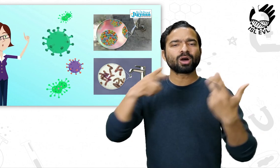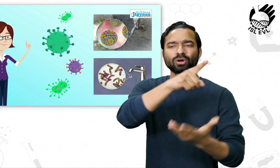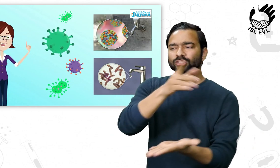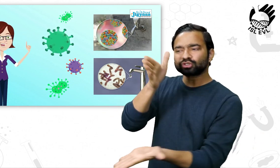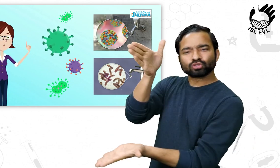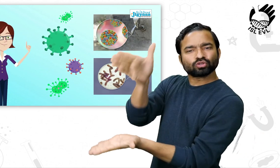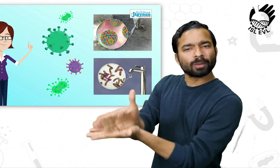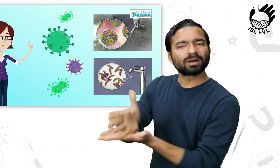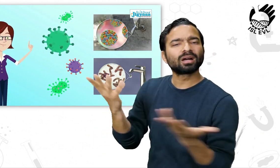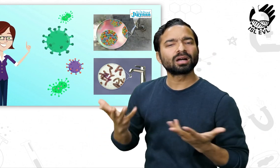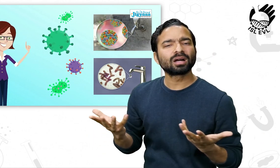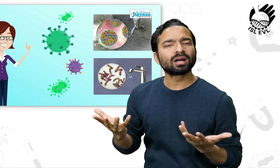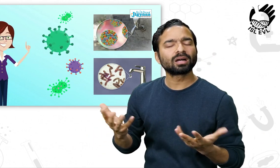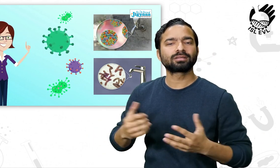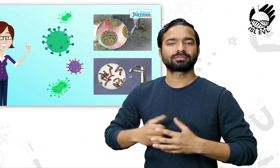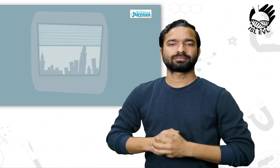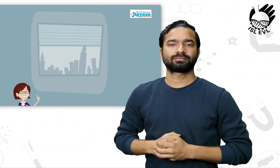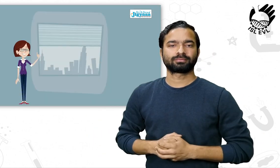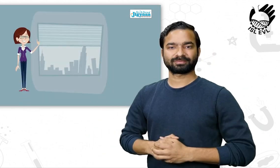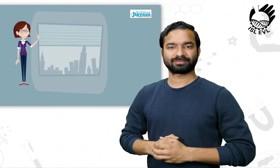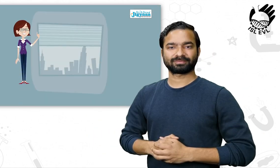How can you prevent them?